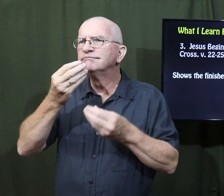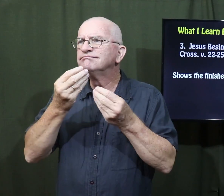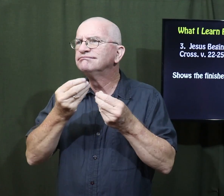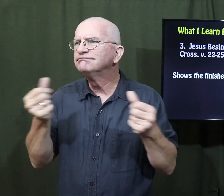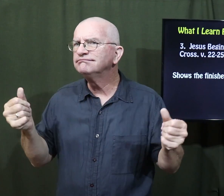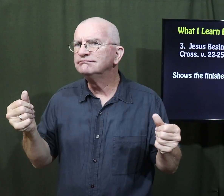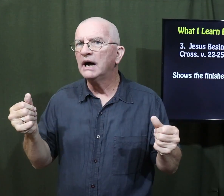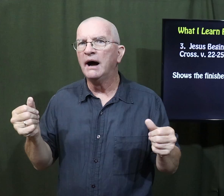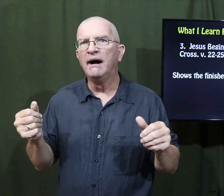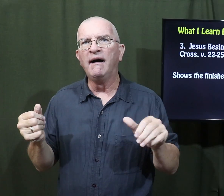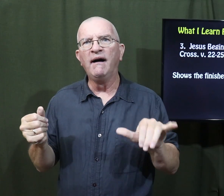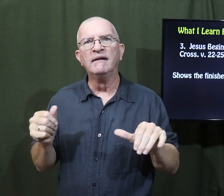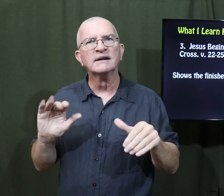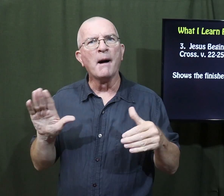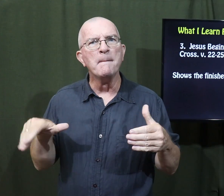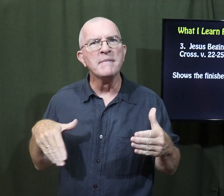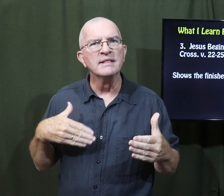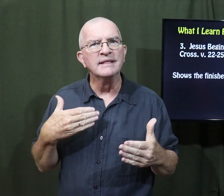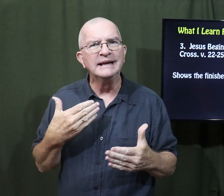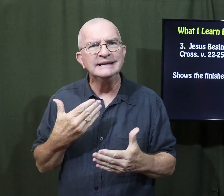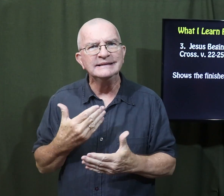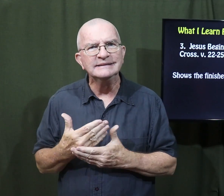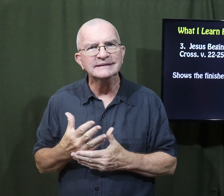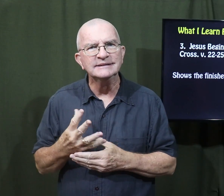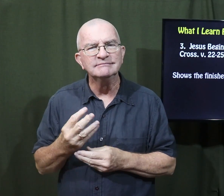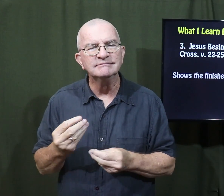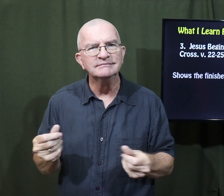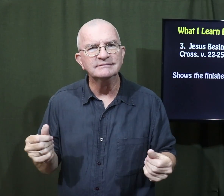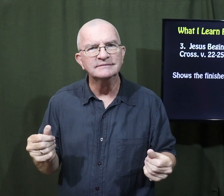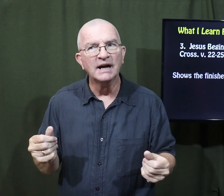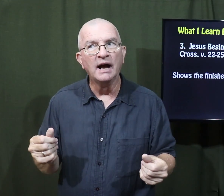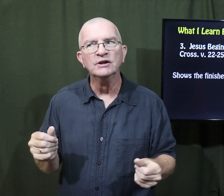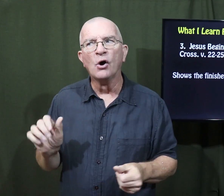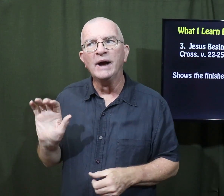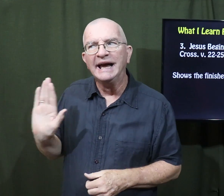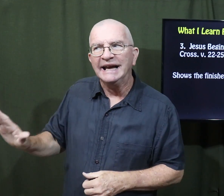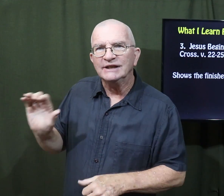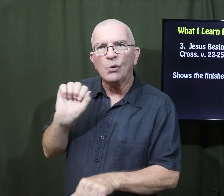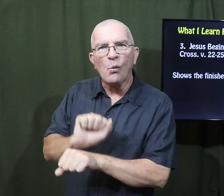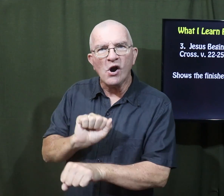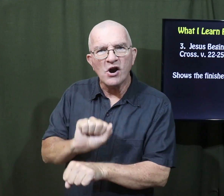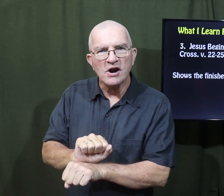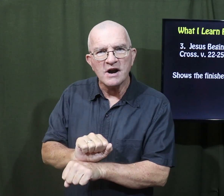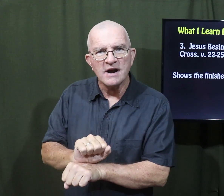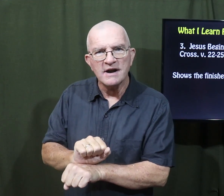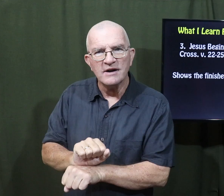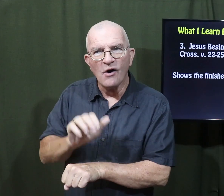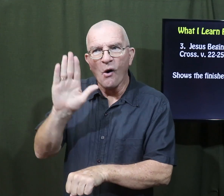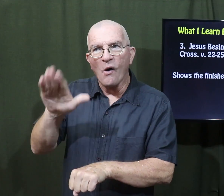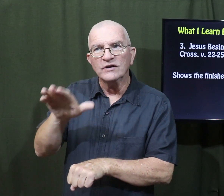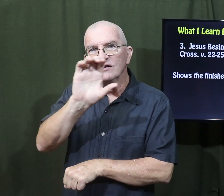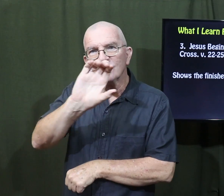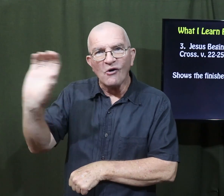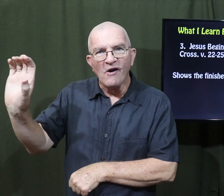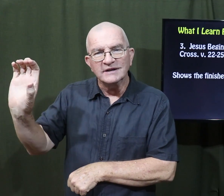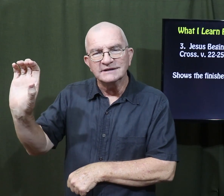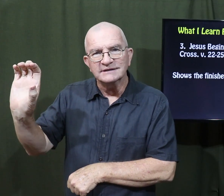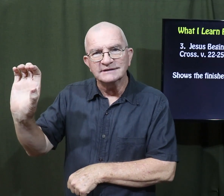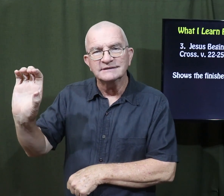It's gone. Complete work. So his work on the cross